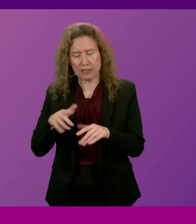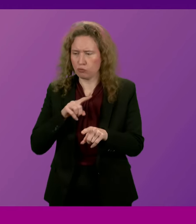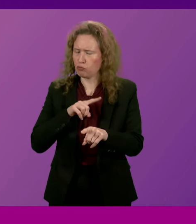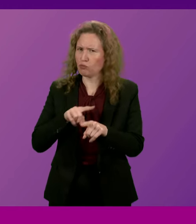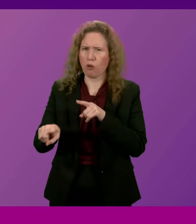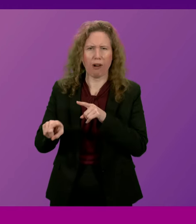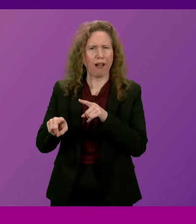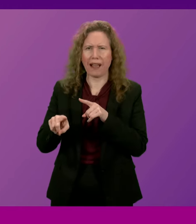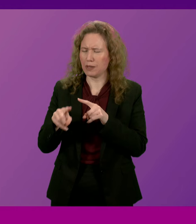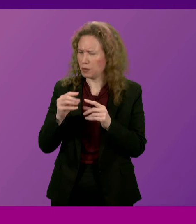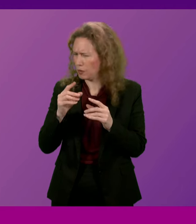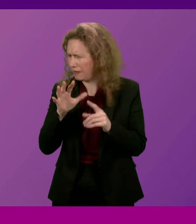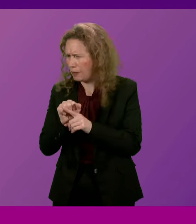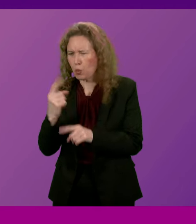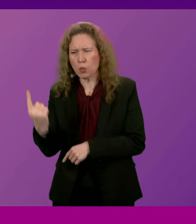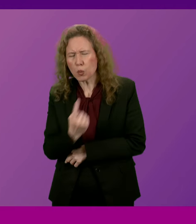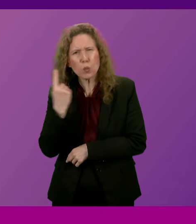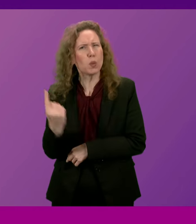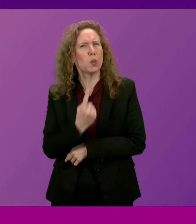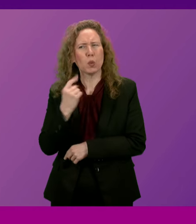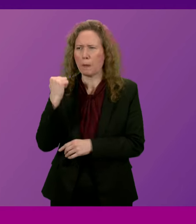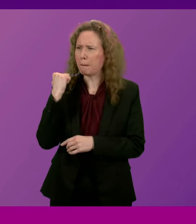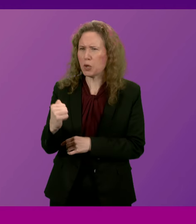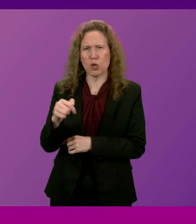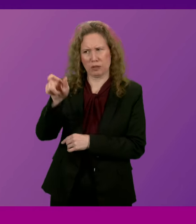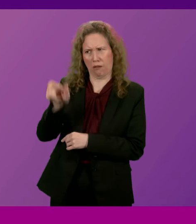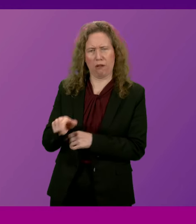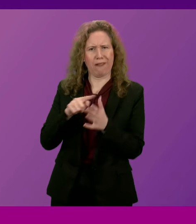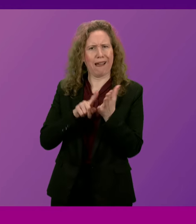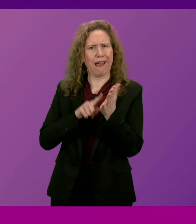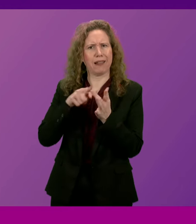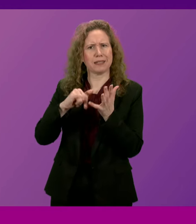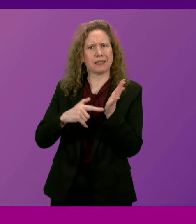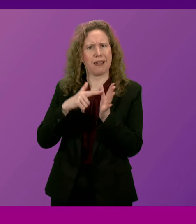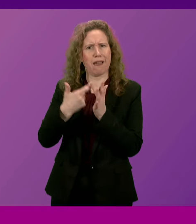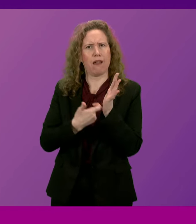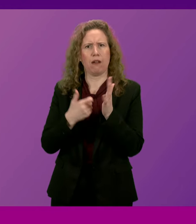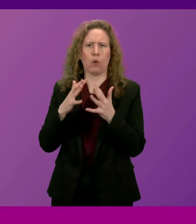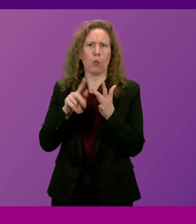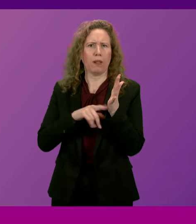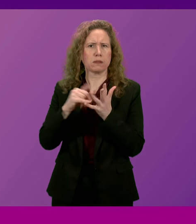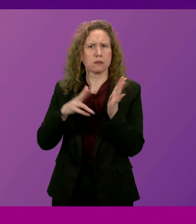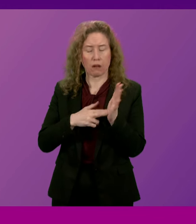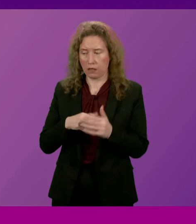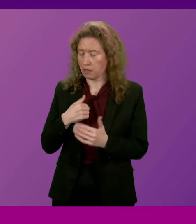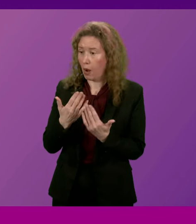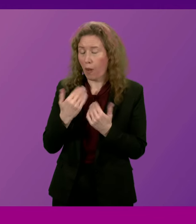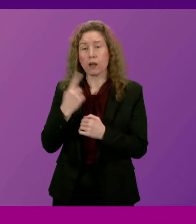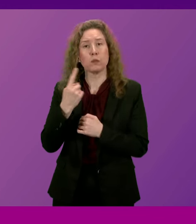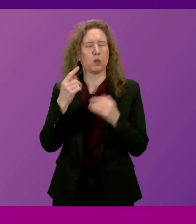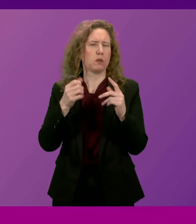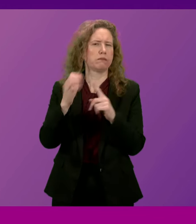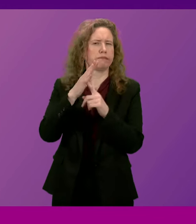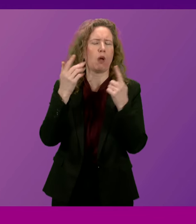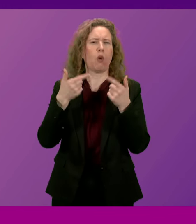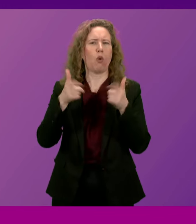to identify who was responsible for the murder of Alistair Wilson. And I welcome very much the fact that the Lord Advocate,